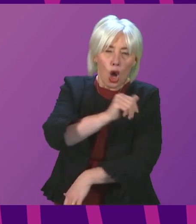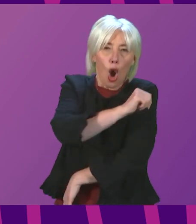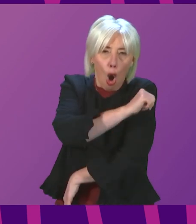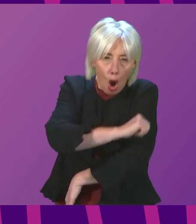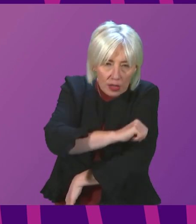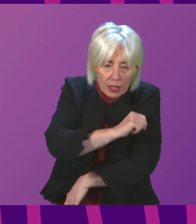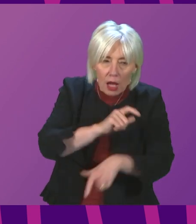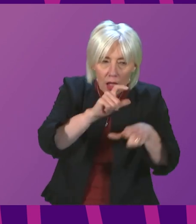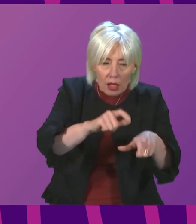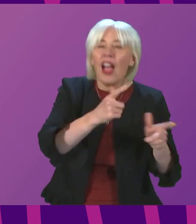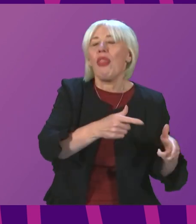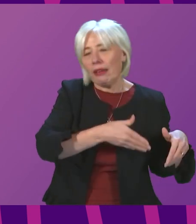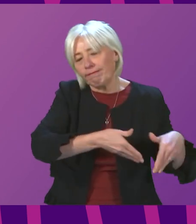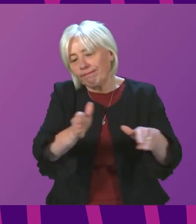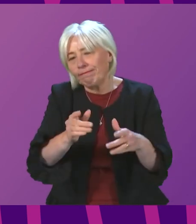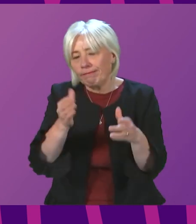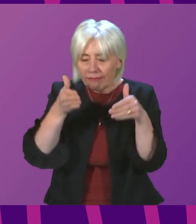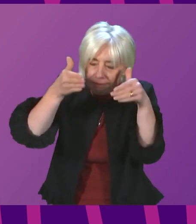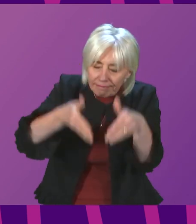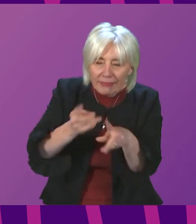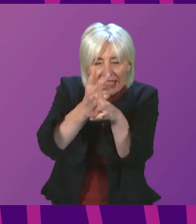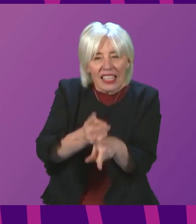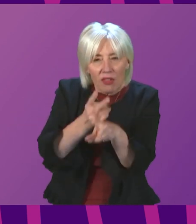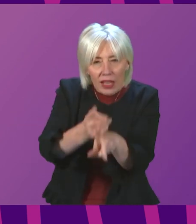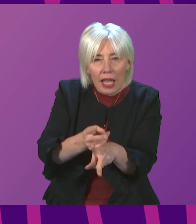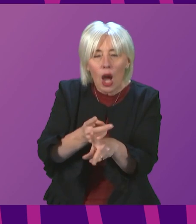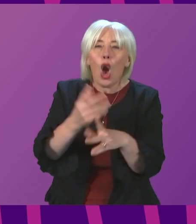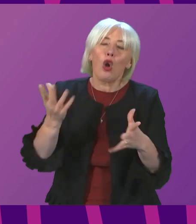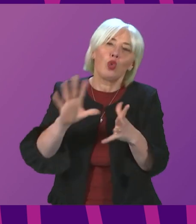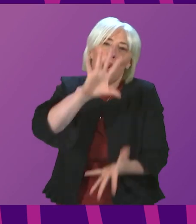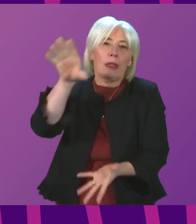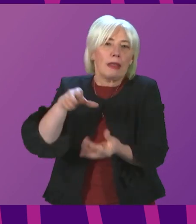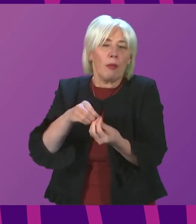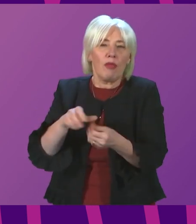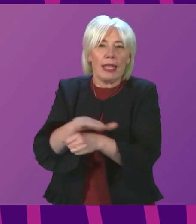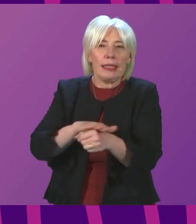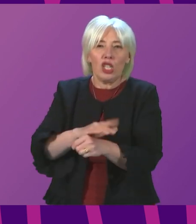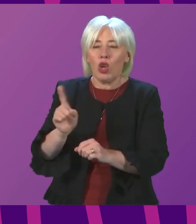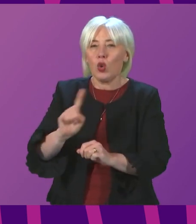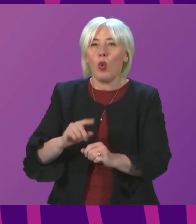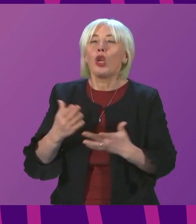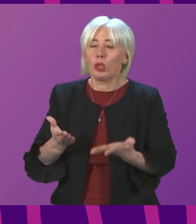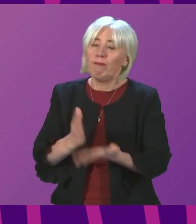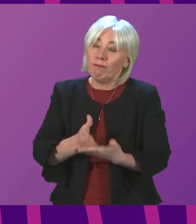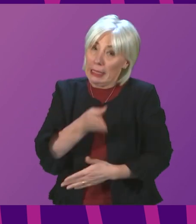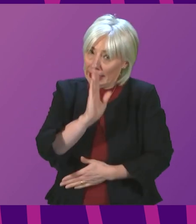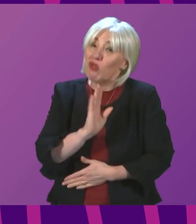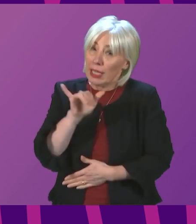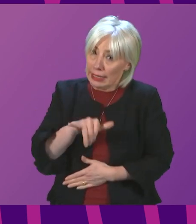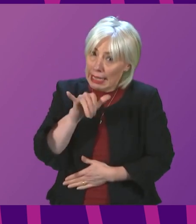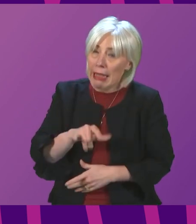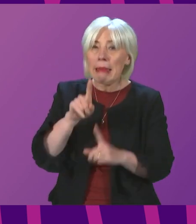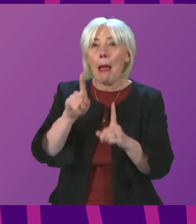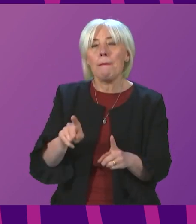requiring intensive care. So in summary, the situation just now is undoubtedly serious, but perhaps